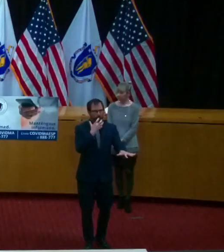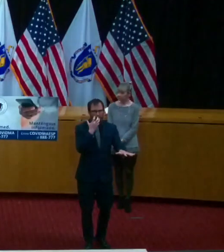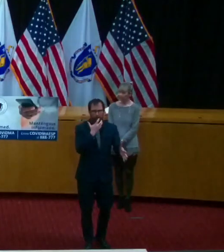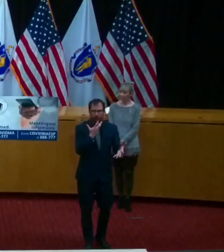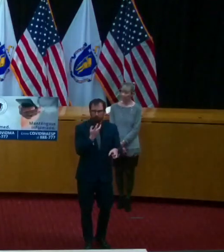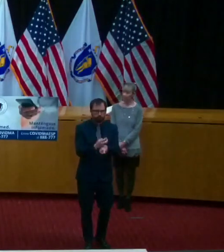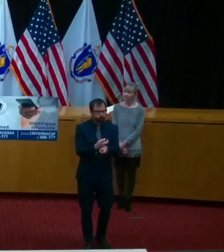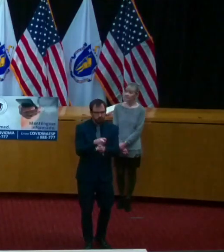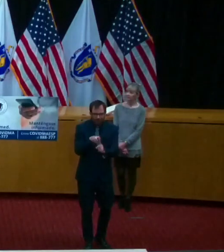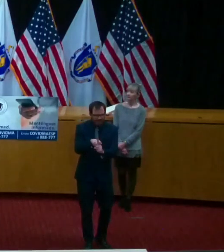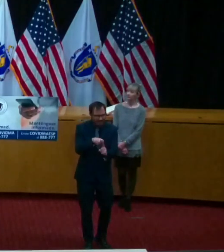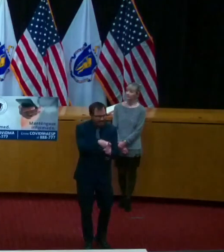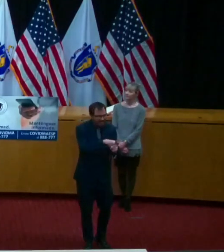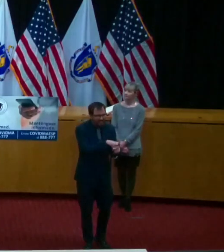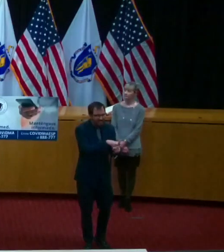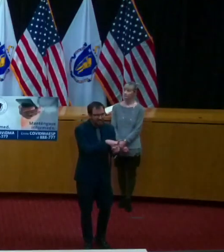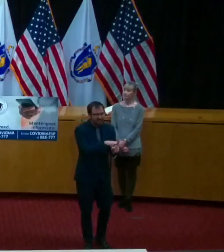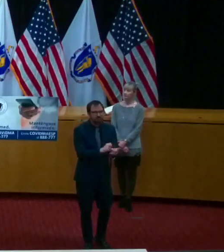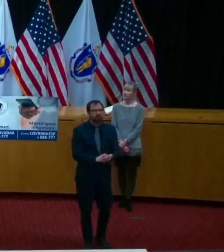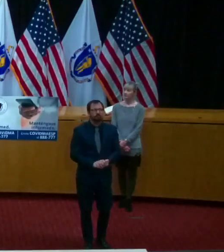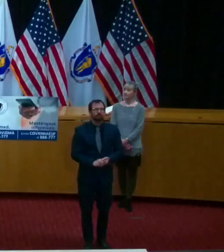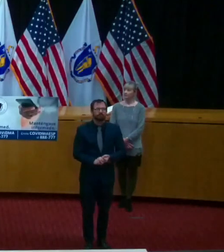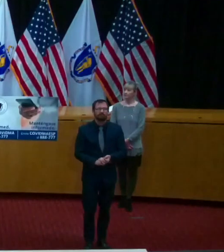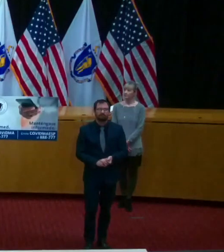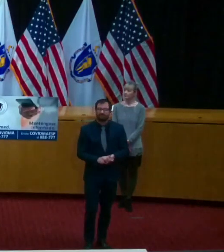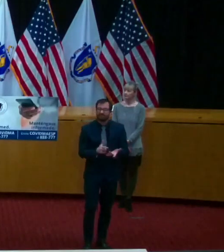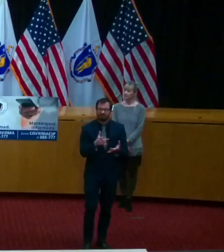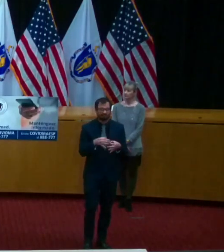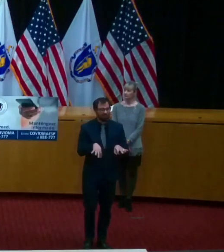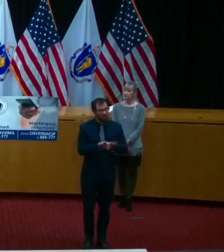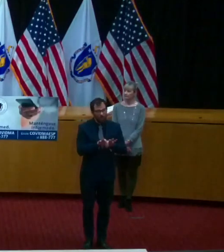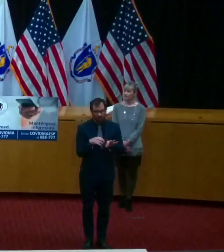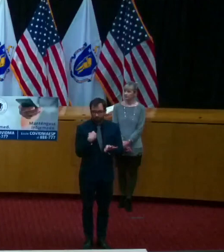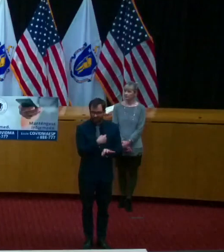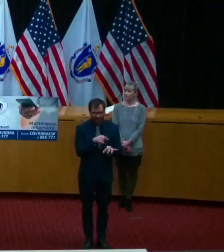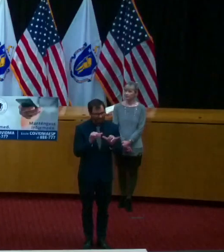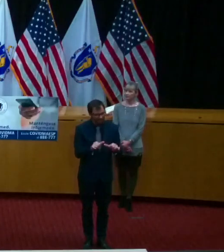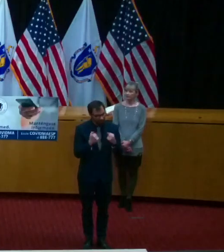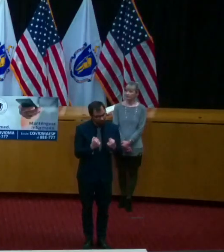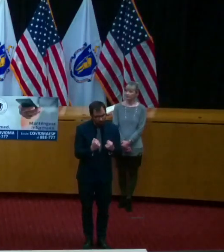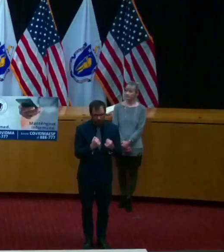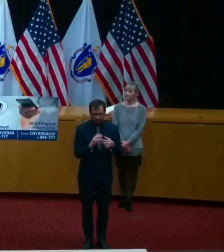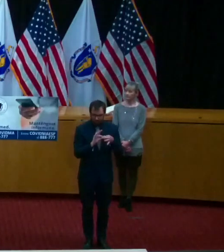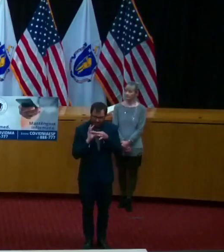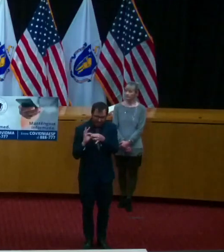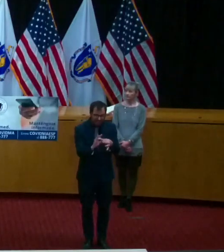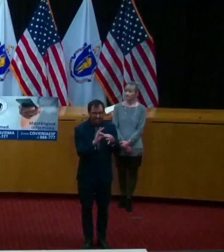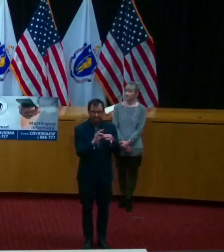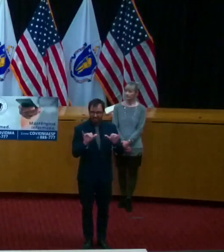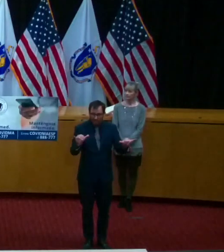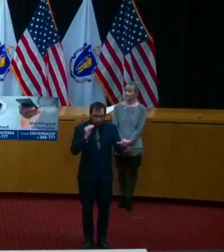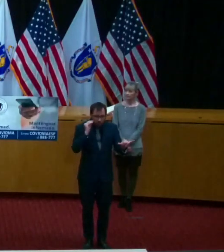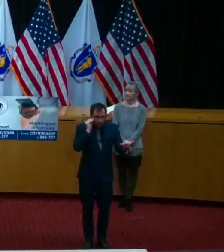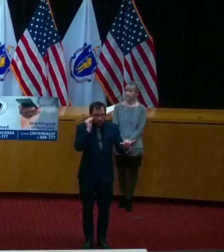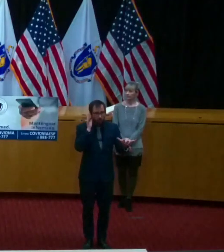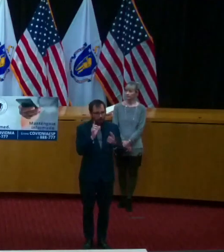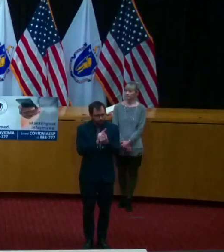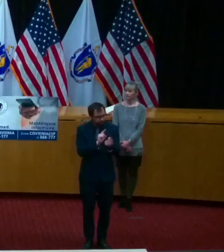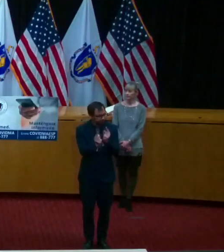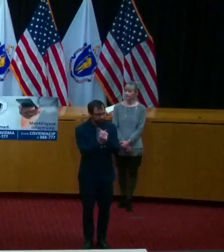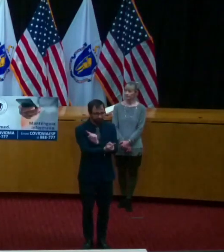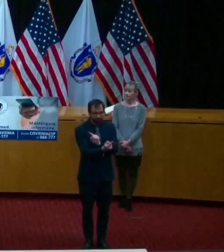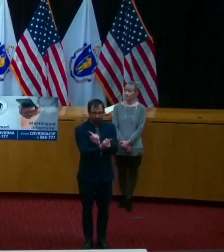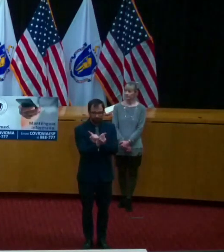stay strong continue to socially distance and stay home while we ask for your full cooperation